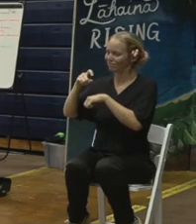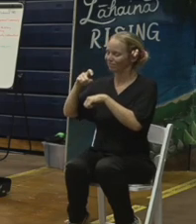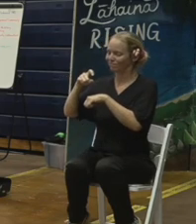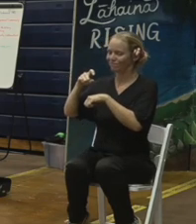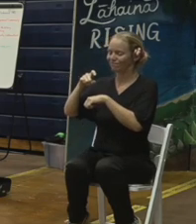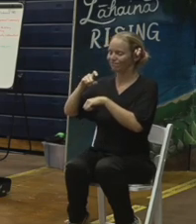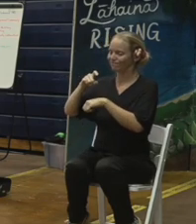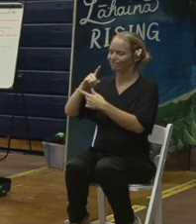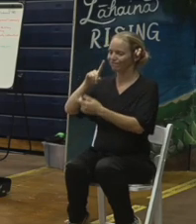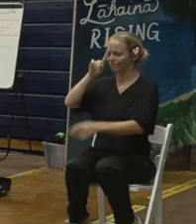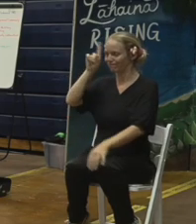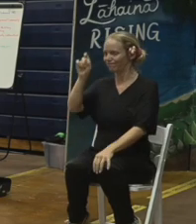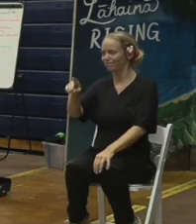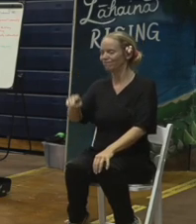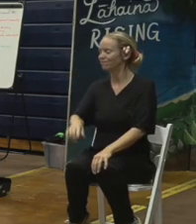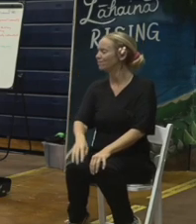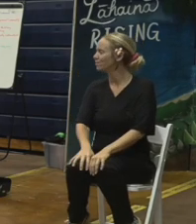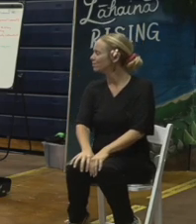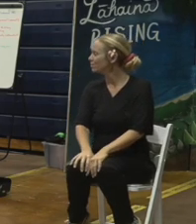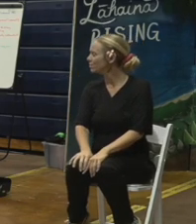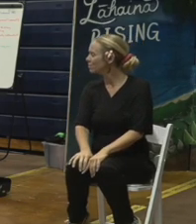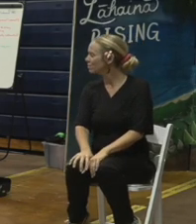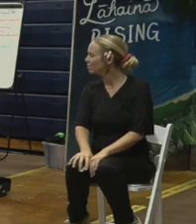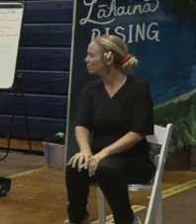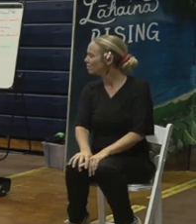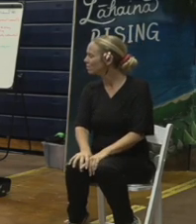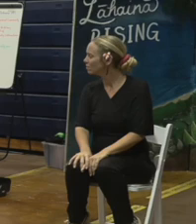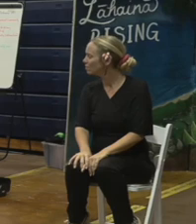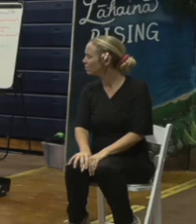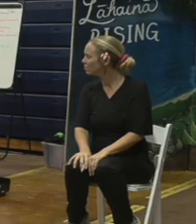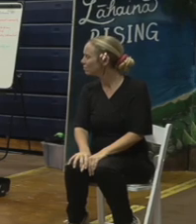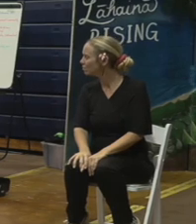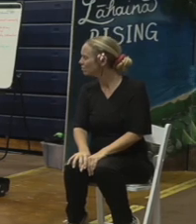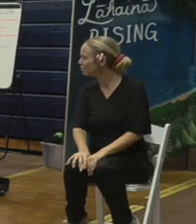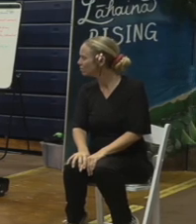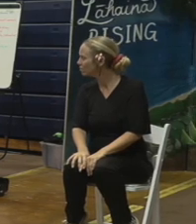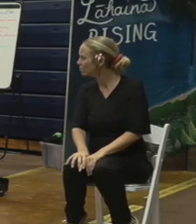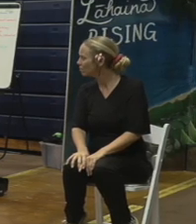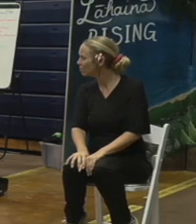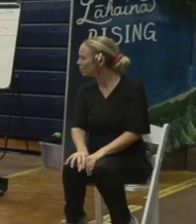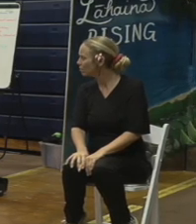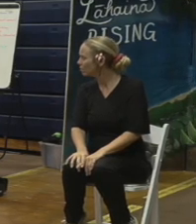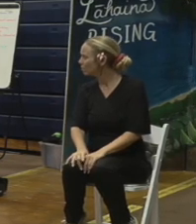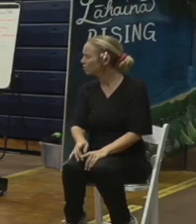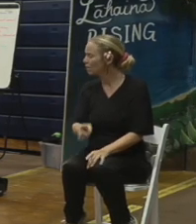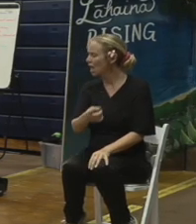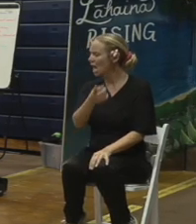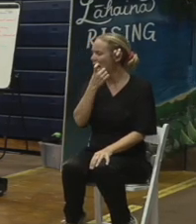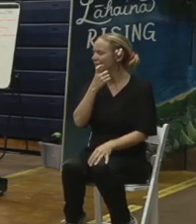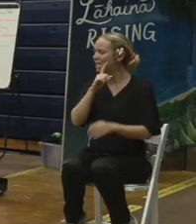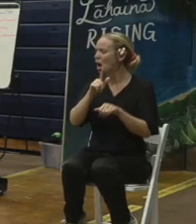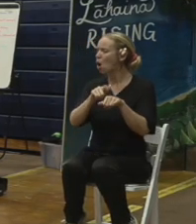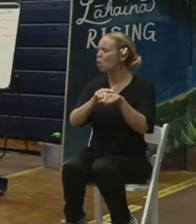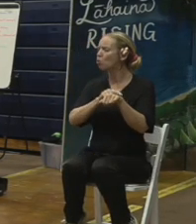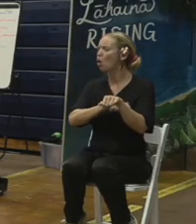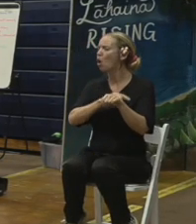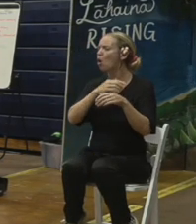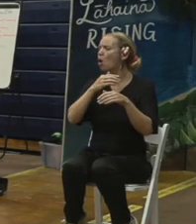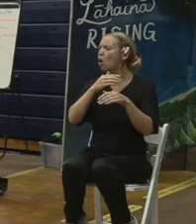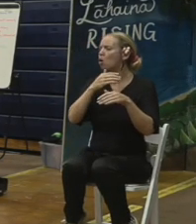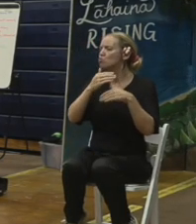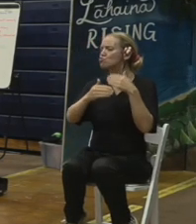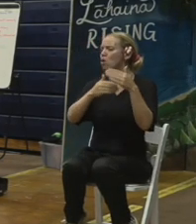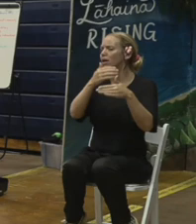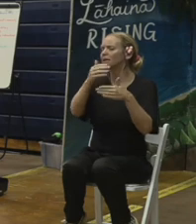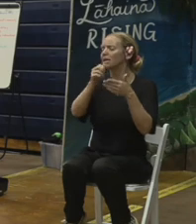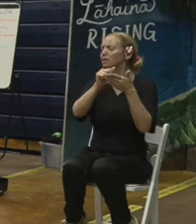When do you start removing the debris? How long is the process of removal? And are there any steps being taken to